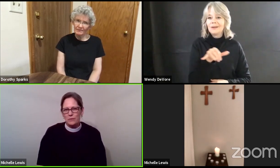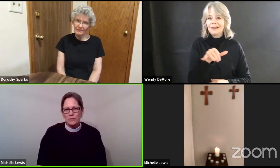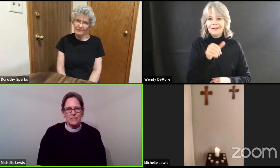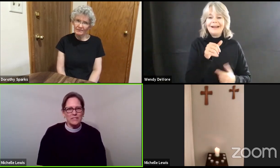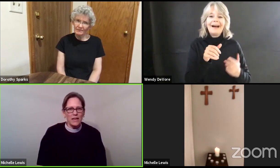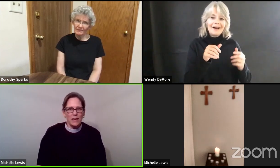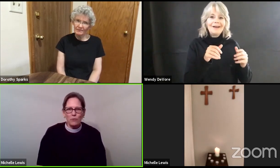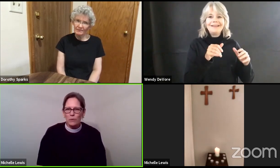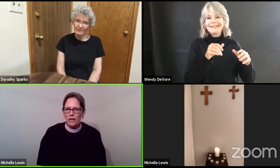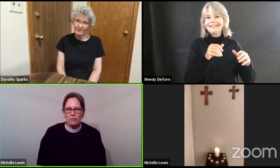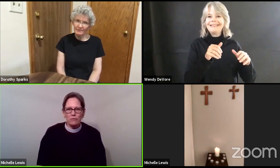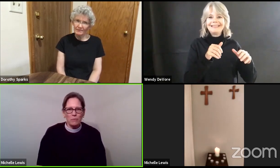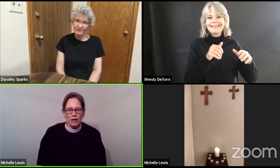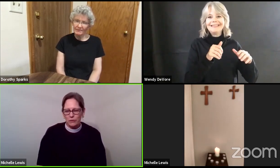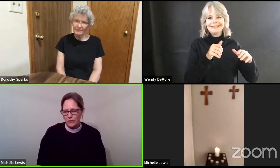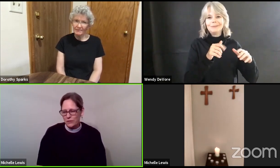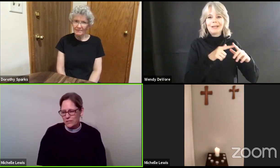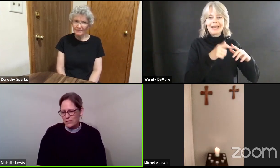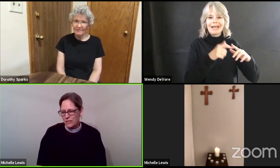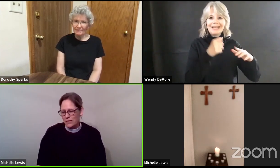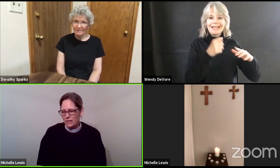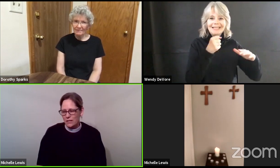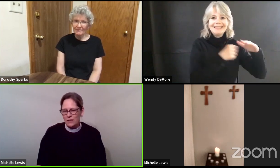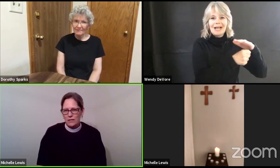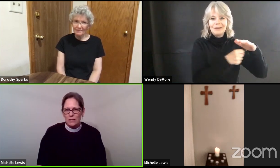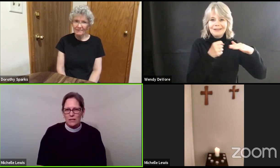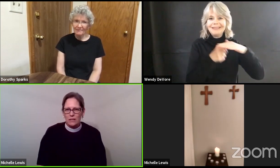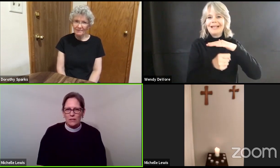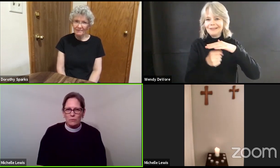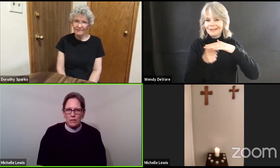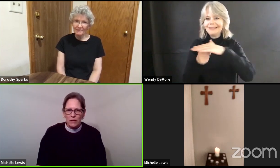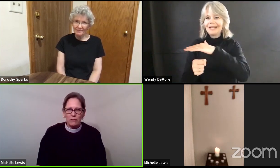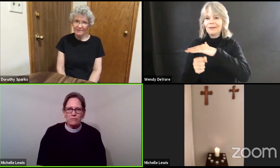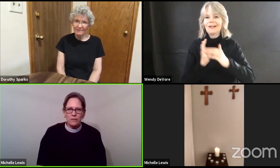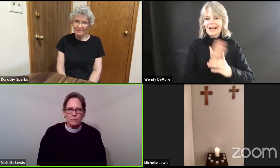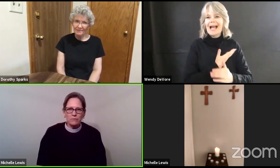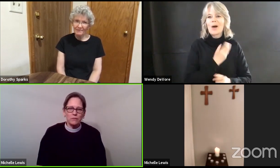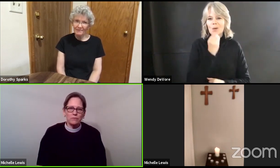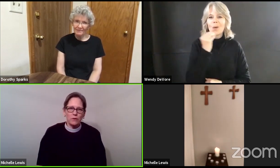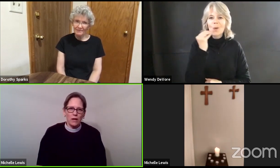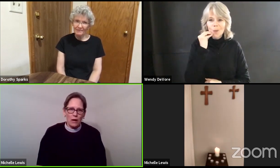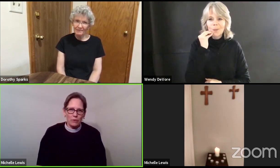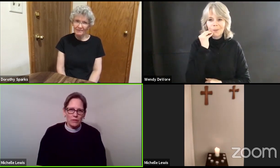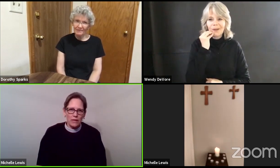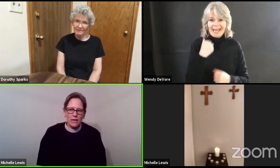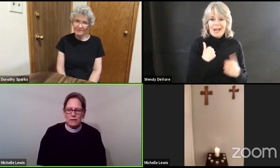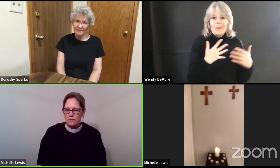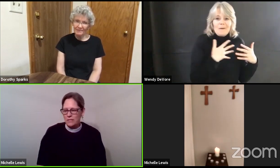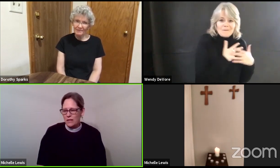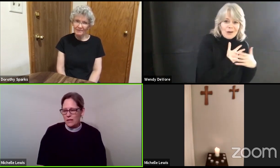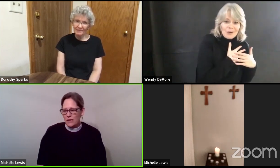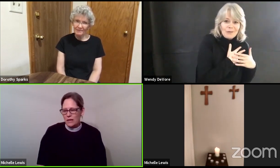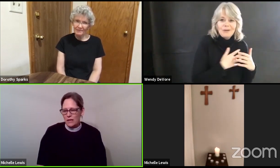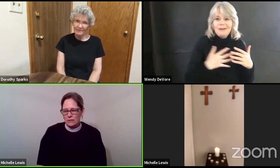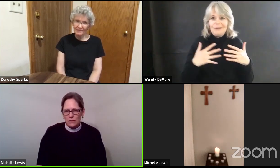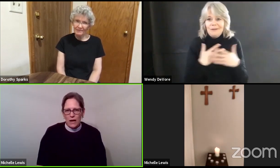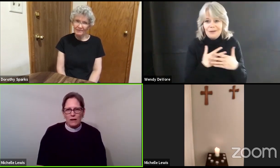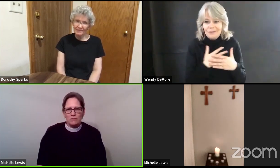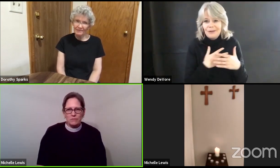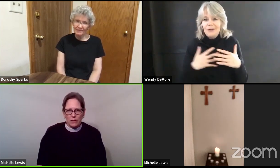staying away from others we are fearful for our lives and the lives of